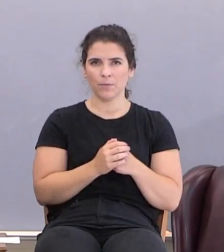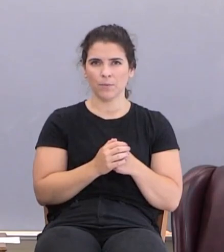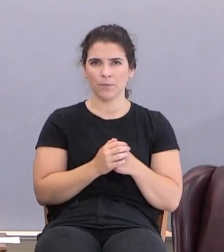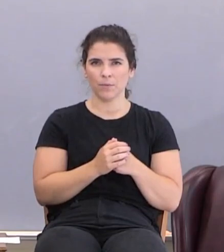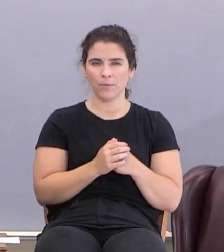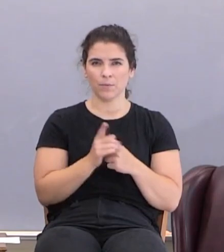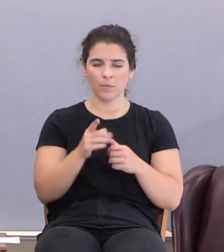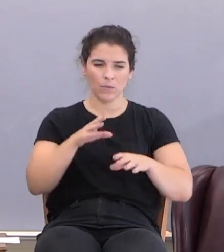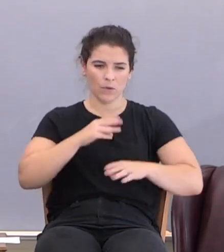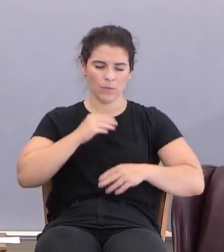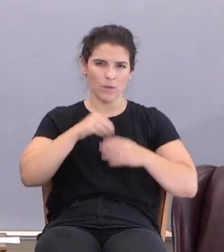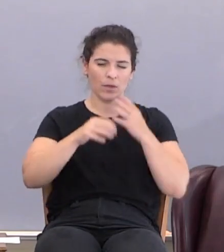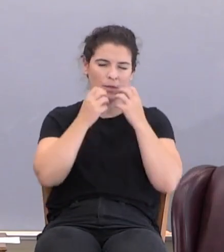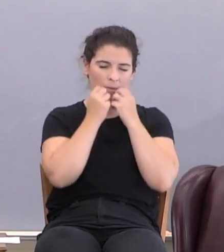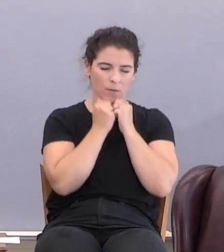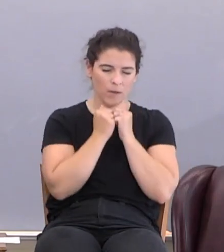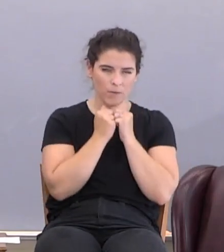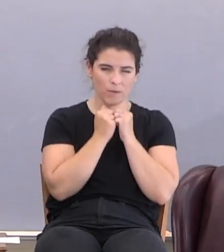You're accepted in the beloved.